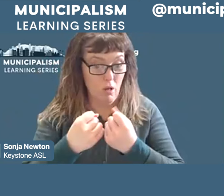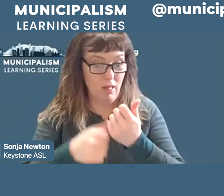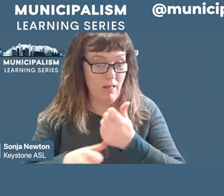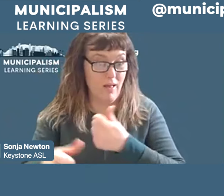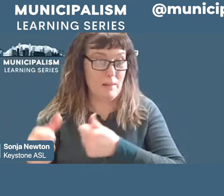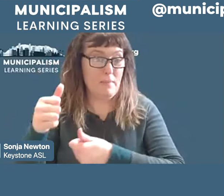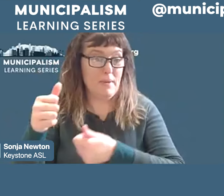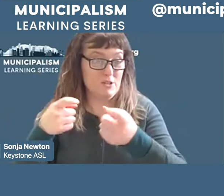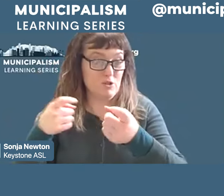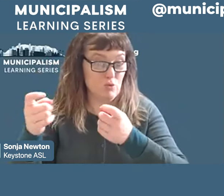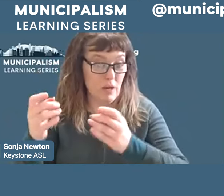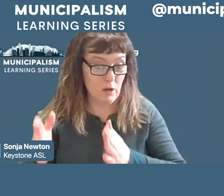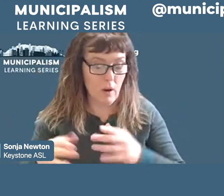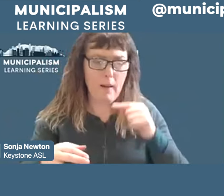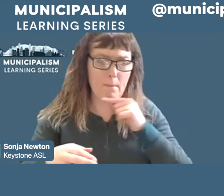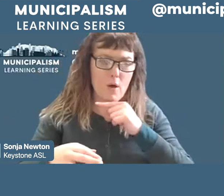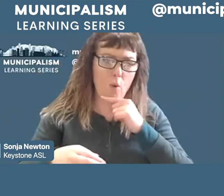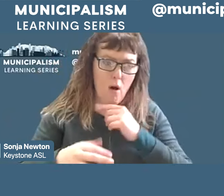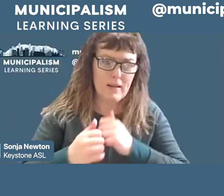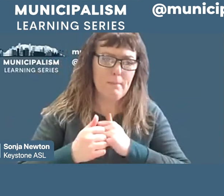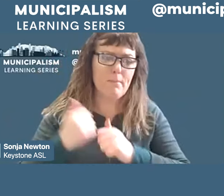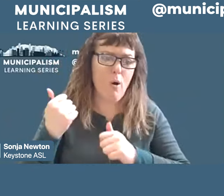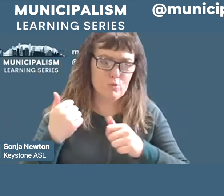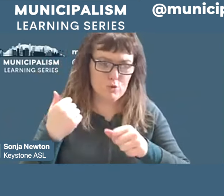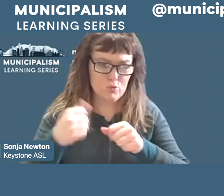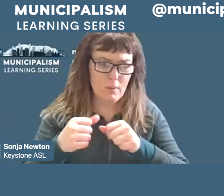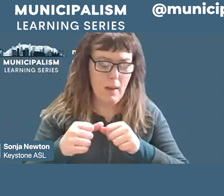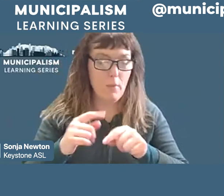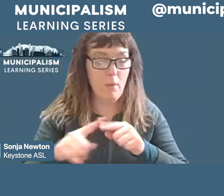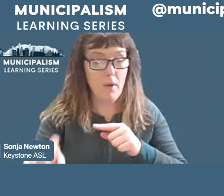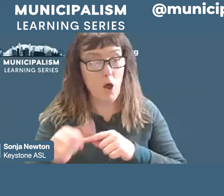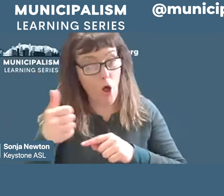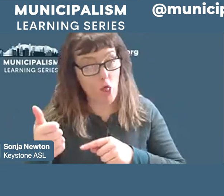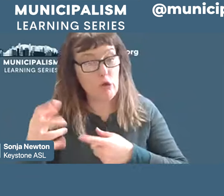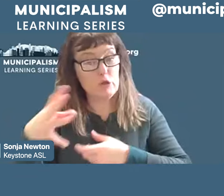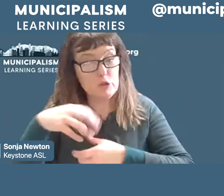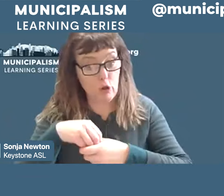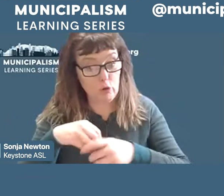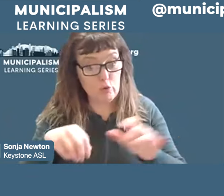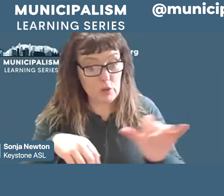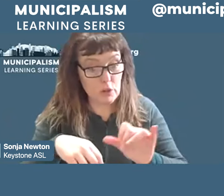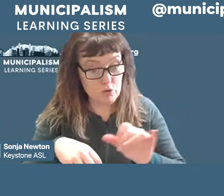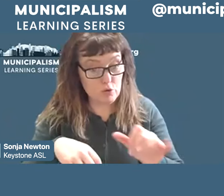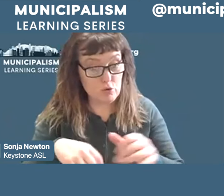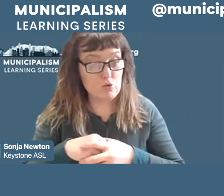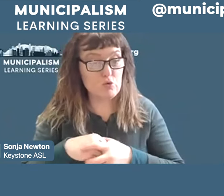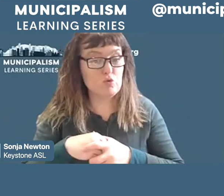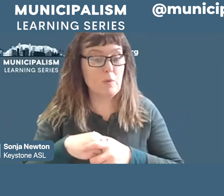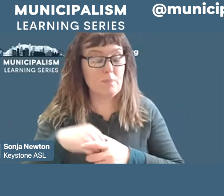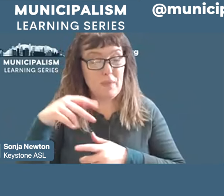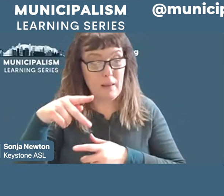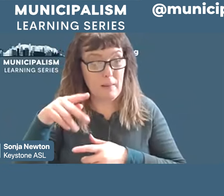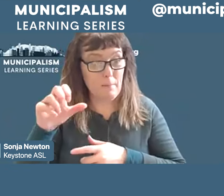remembered, but other cities included Schenectady and Redding, Pennsylvania, Flint, Minneapolis,